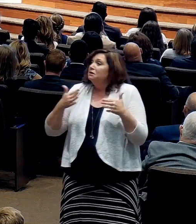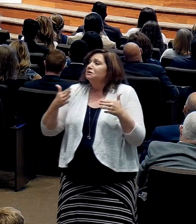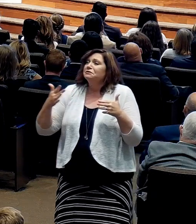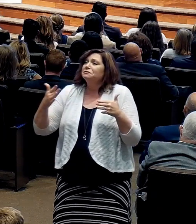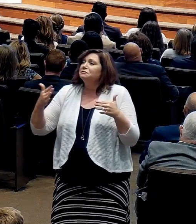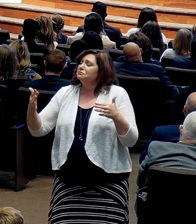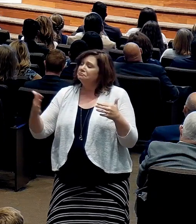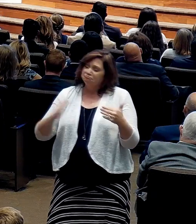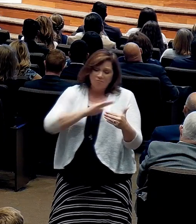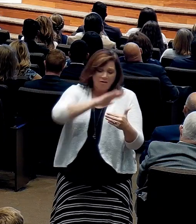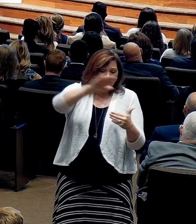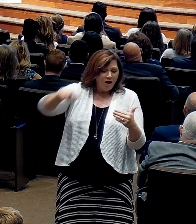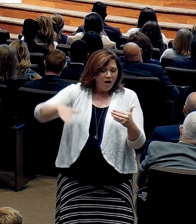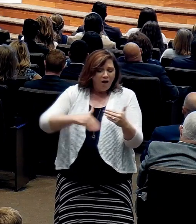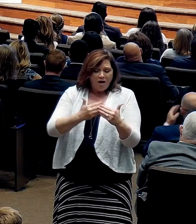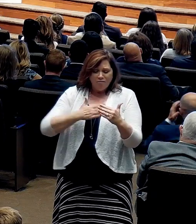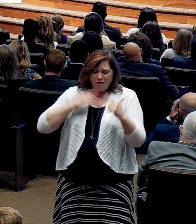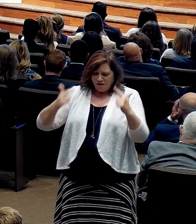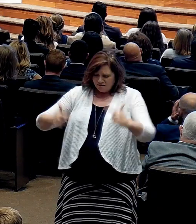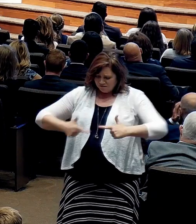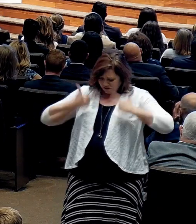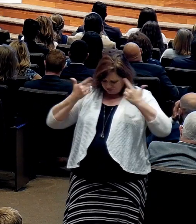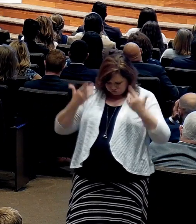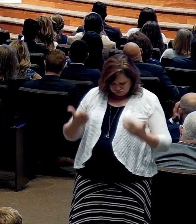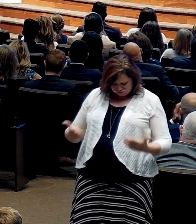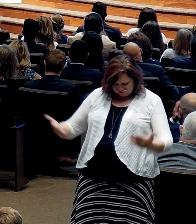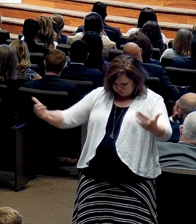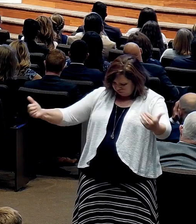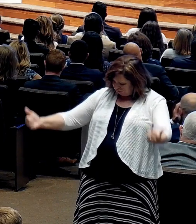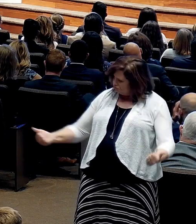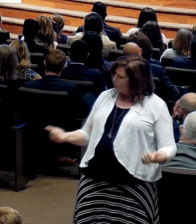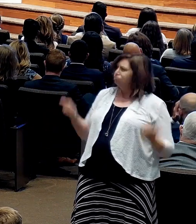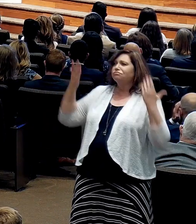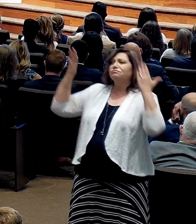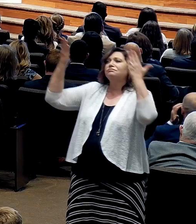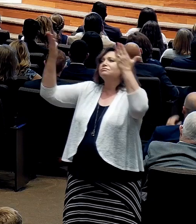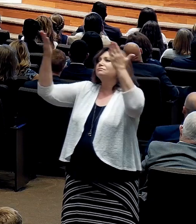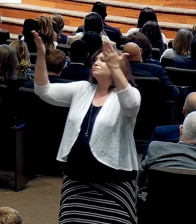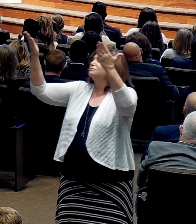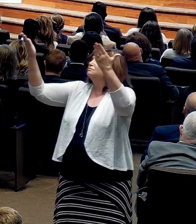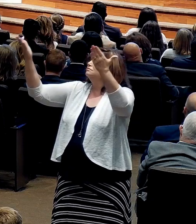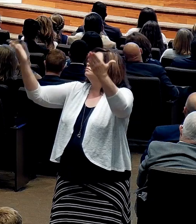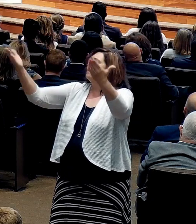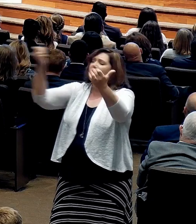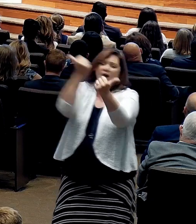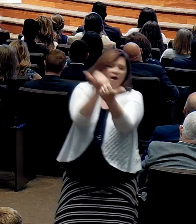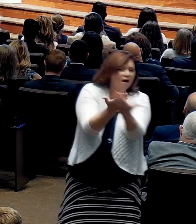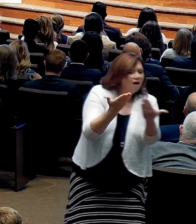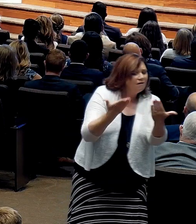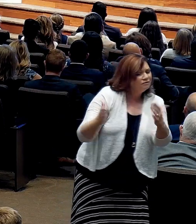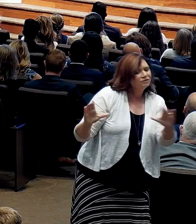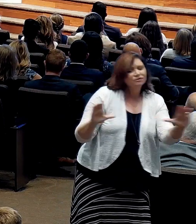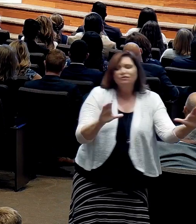My everything in offering, of worship to your name.